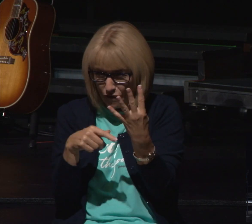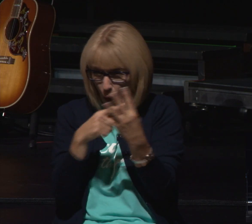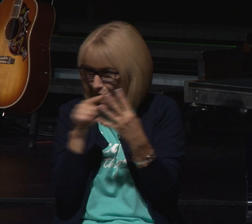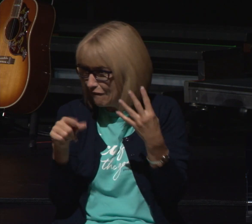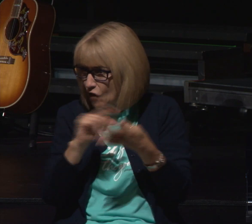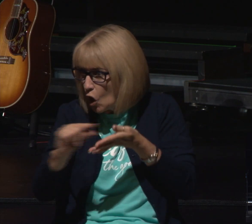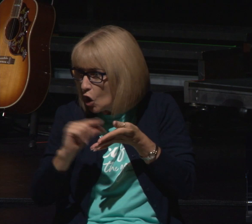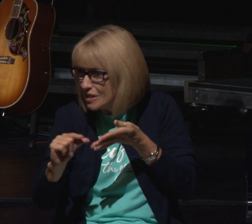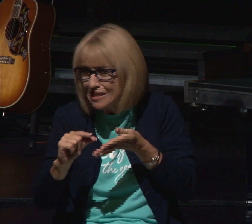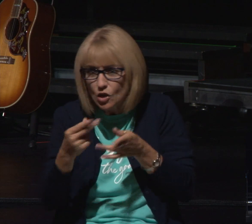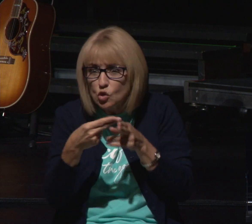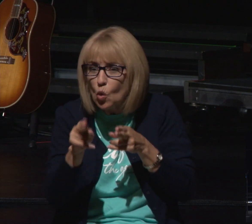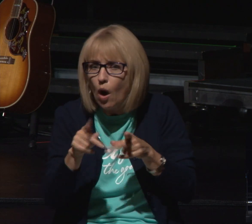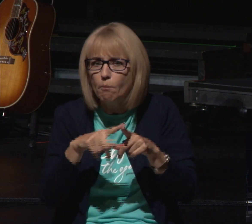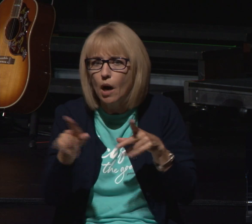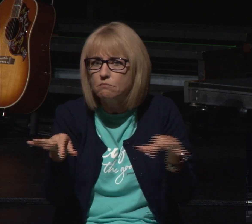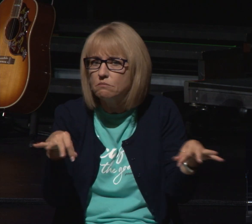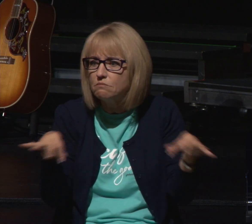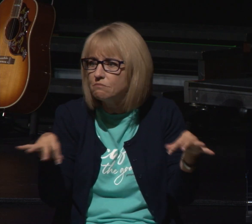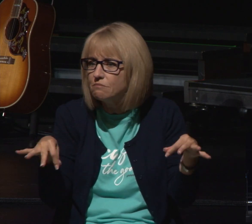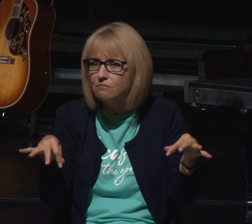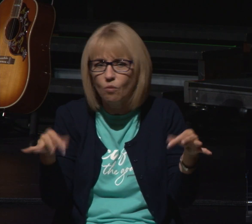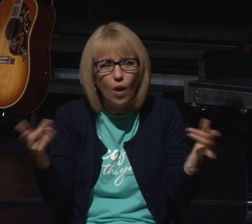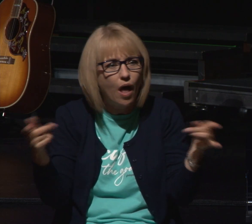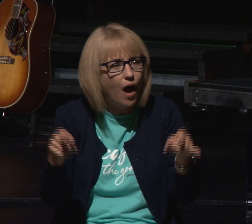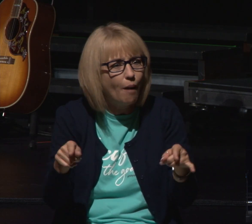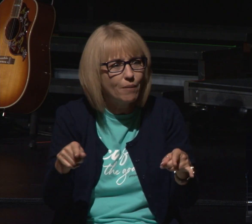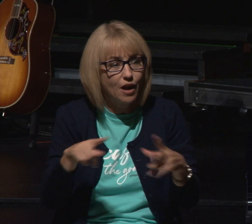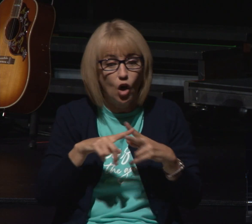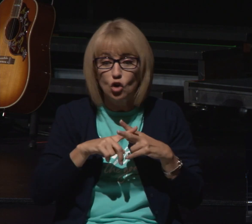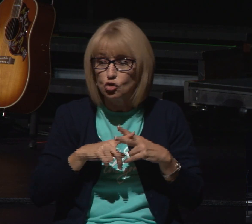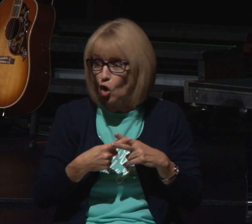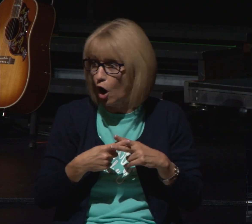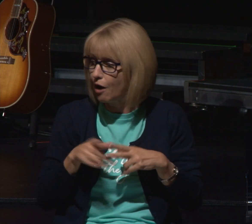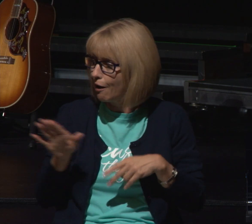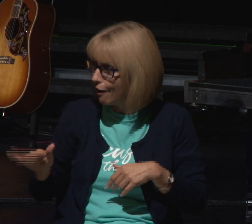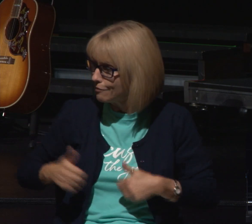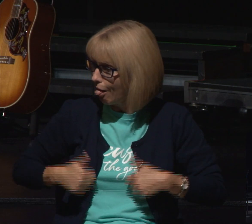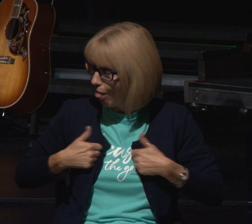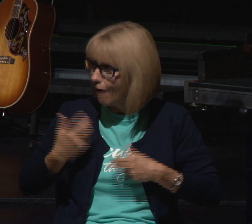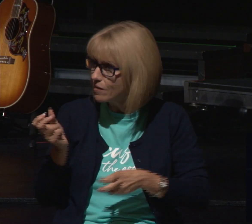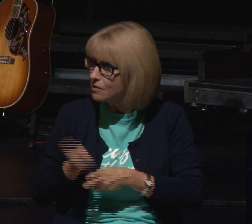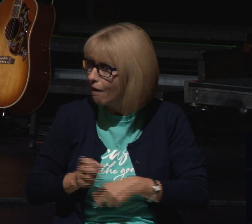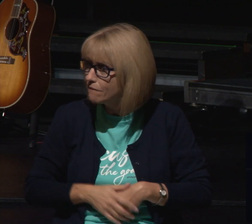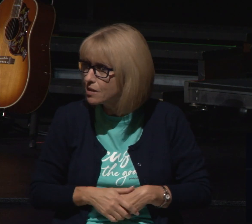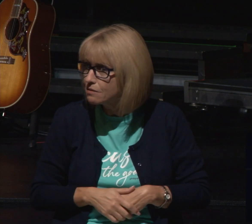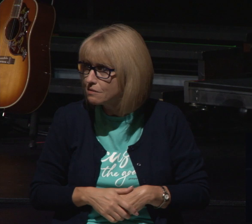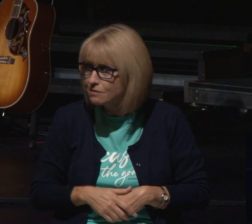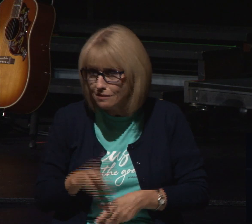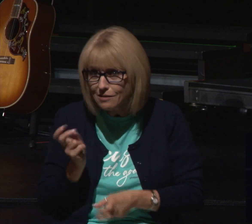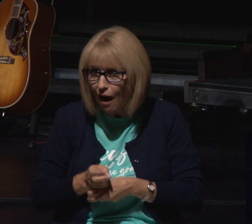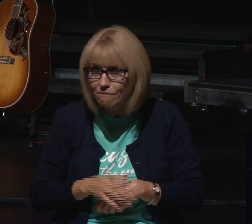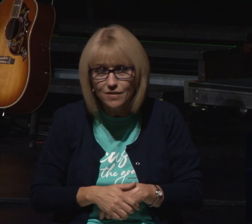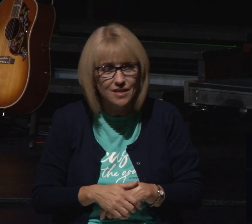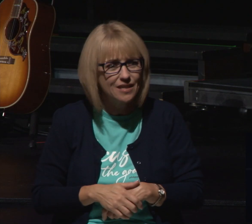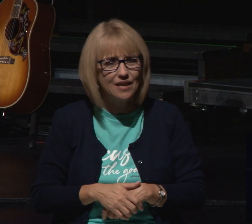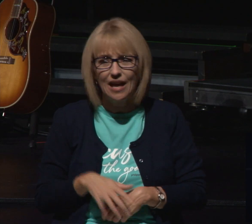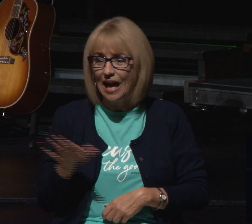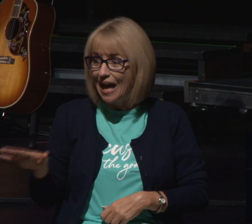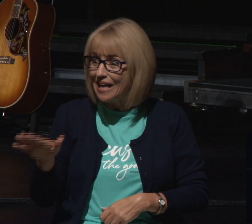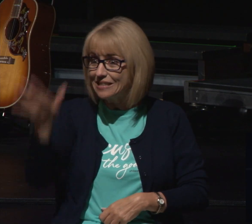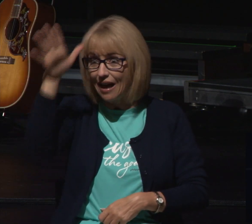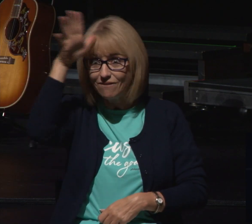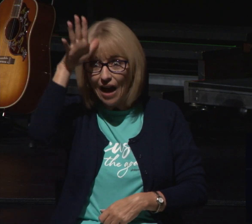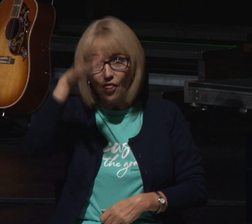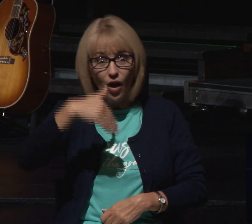Joseph who did so much later on his life started out things were pretty difficult his father did have have four